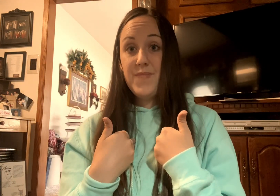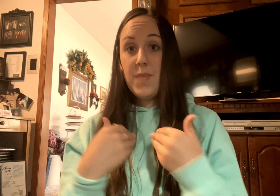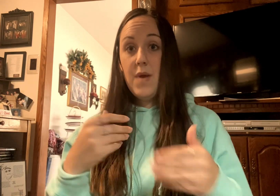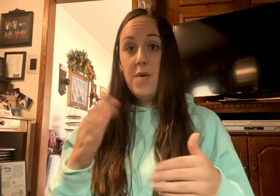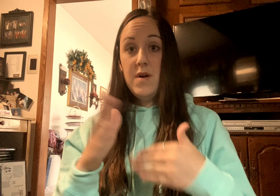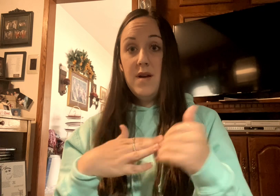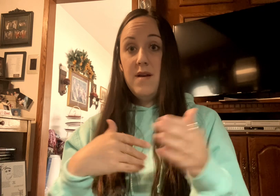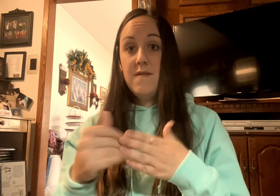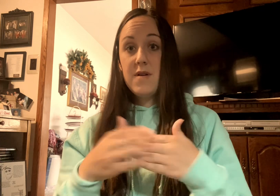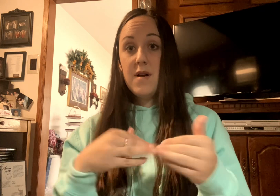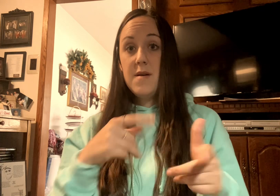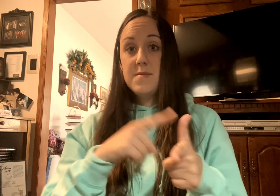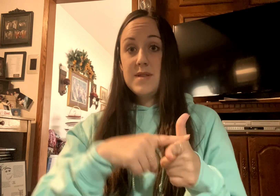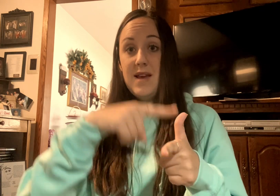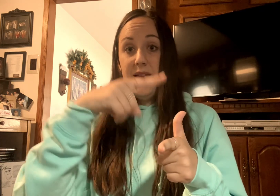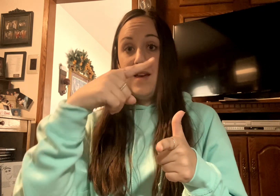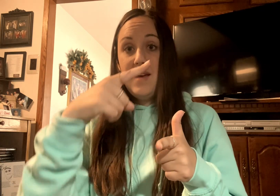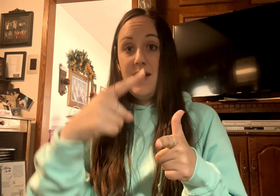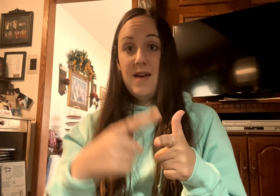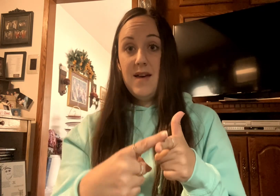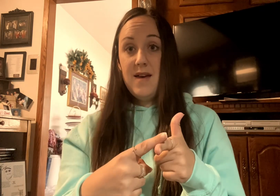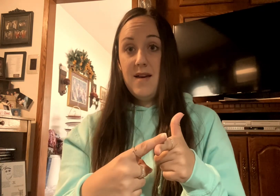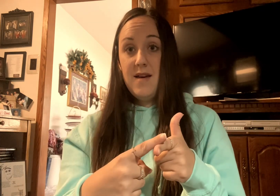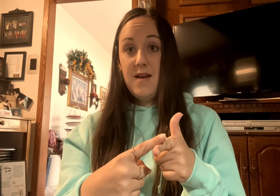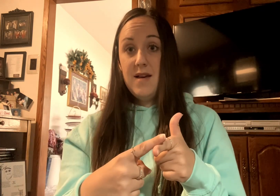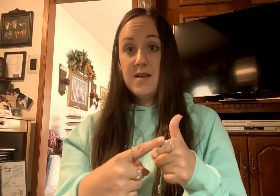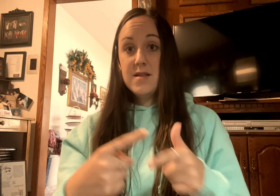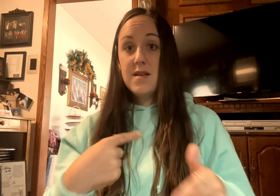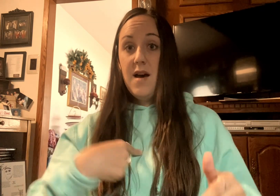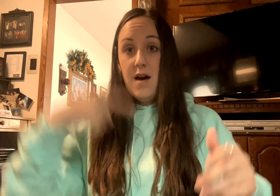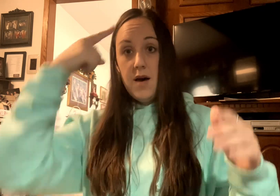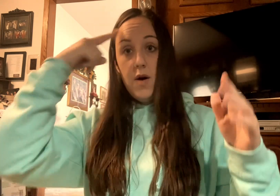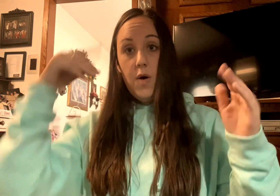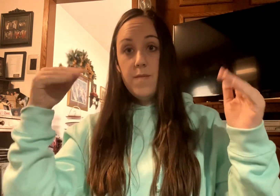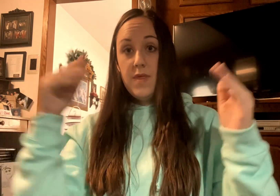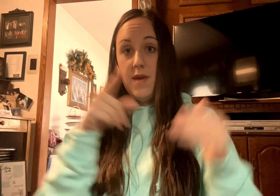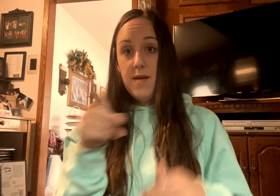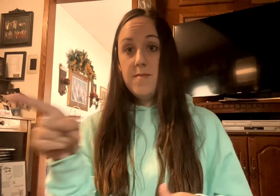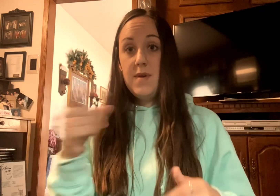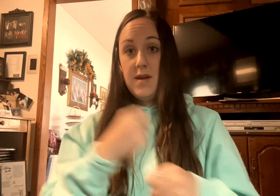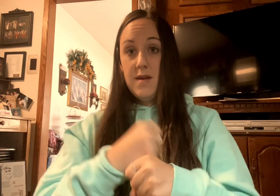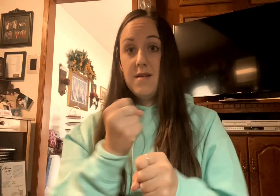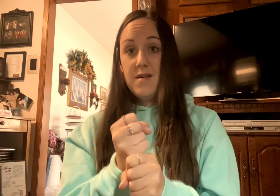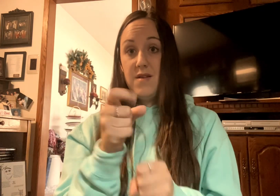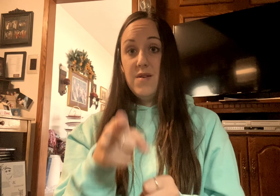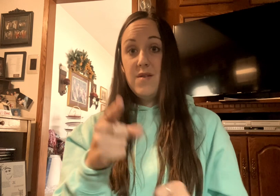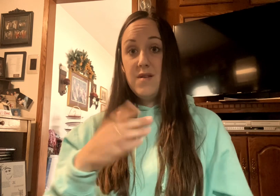Whoever comes next I hope they make you happy